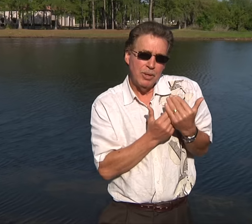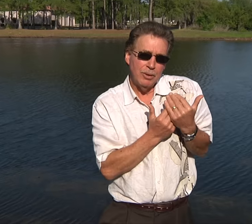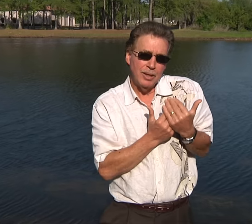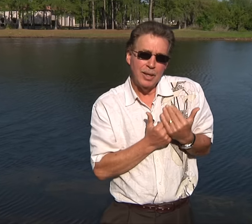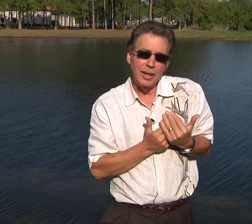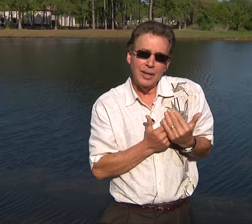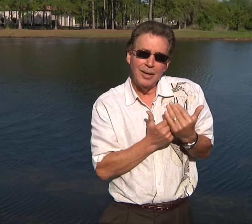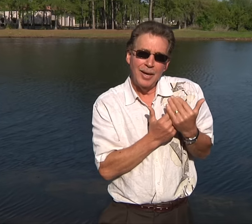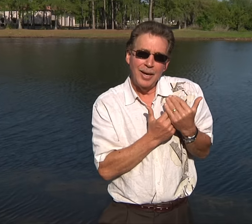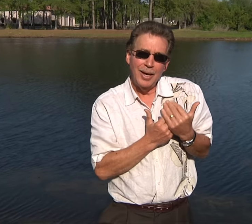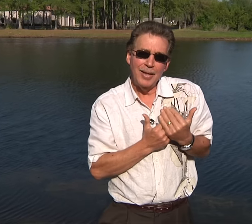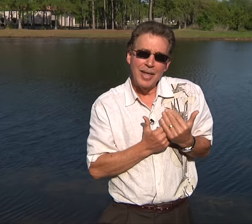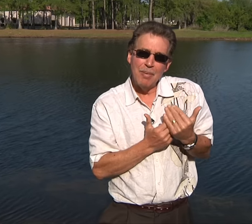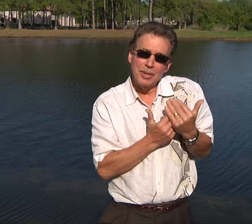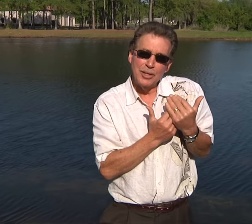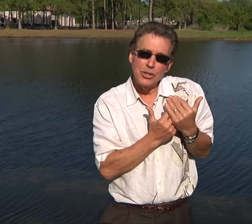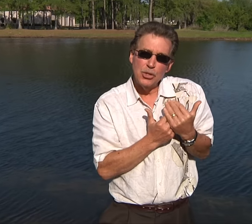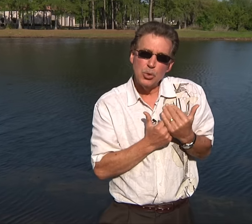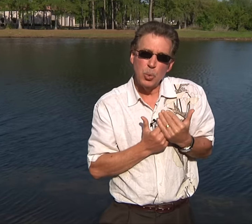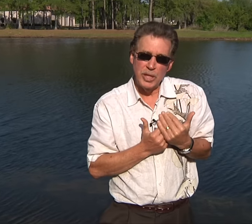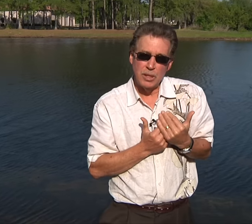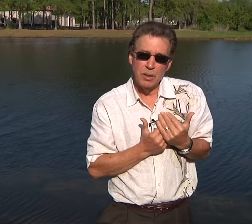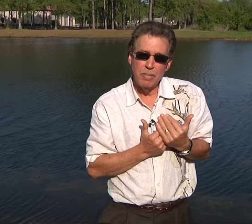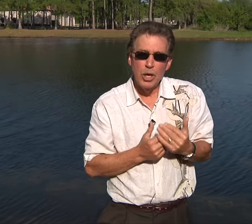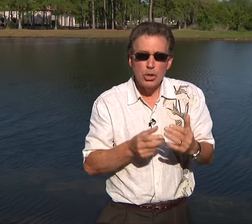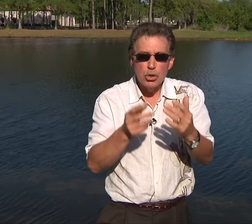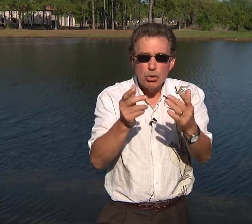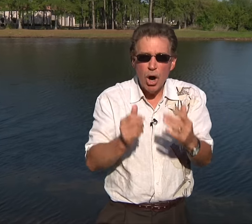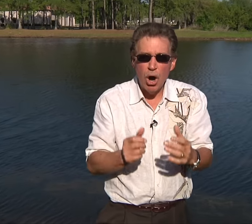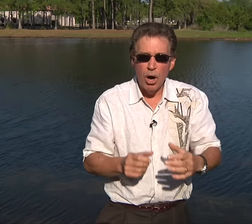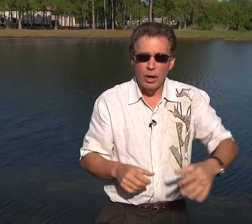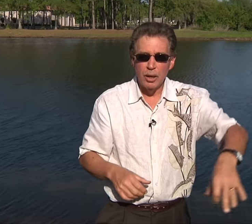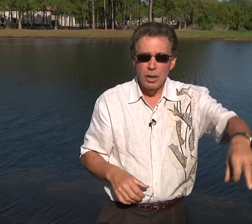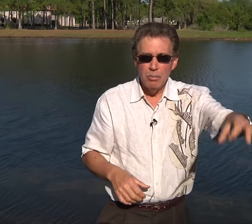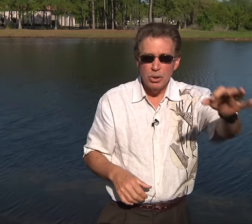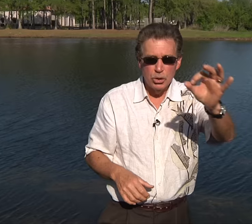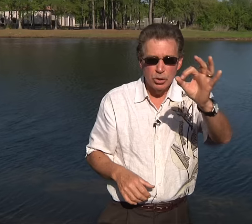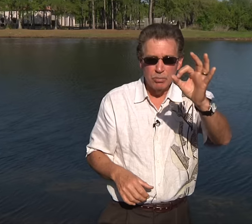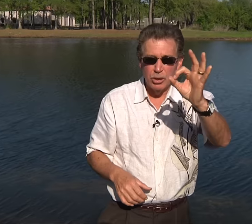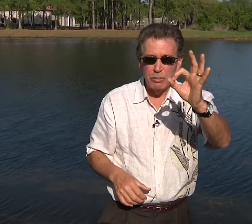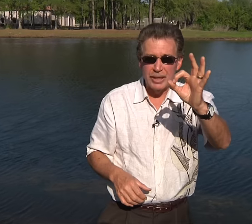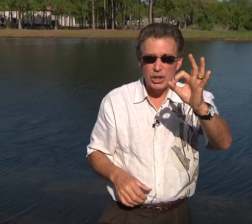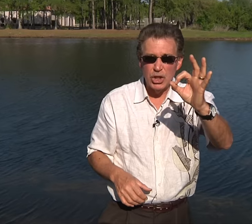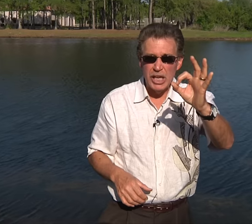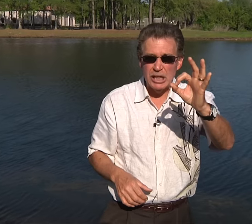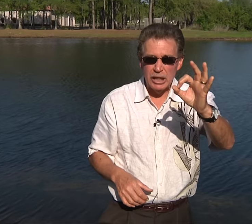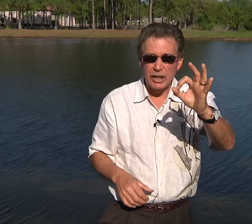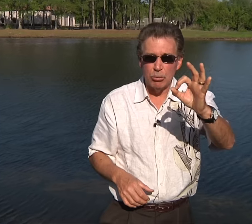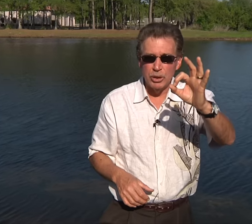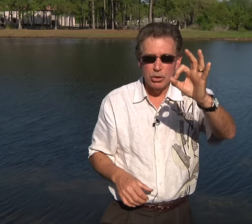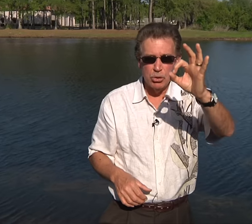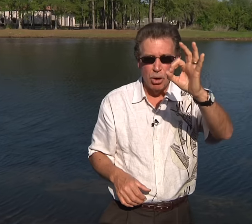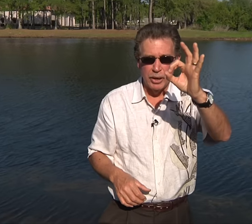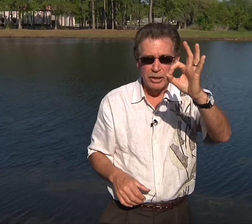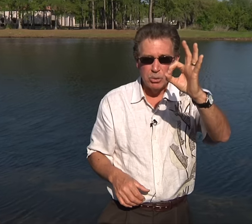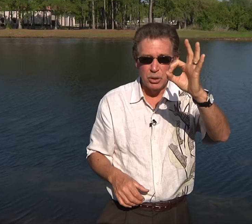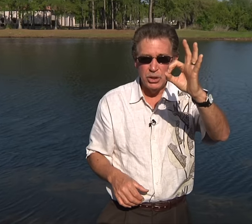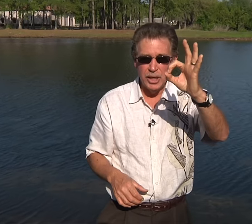or kitty, and that means sweet. Strong, put your, you're going to make a chain link, real strong. Here's one chain